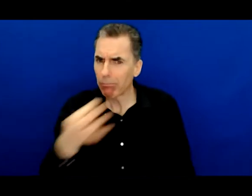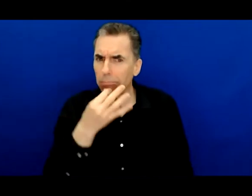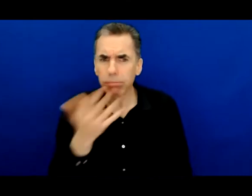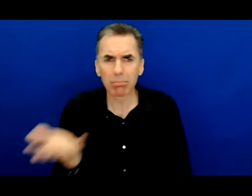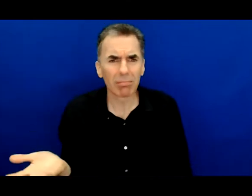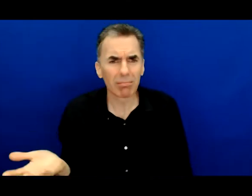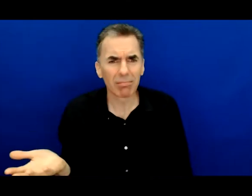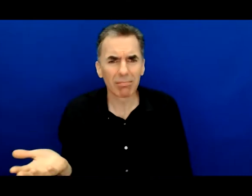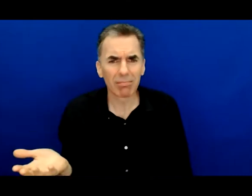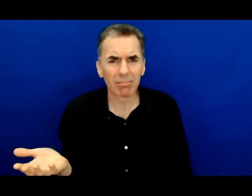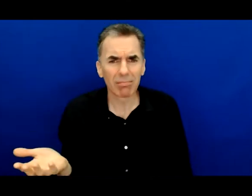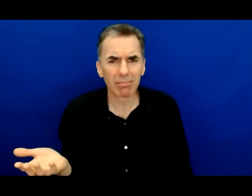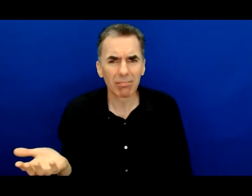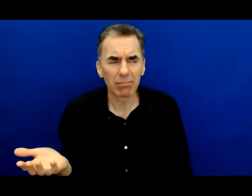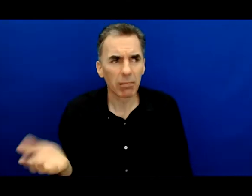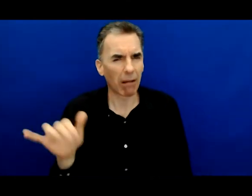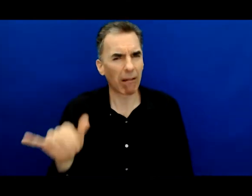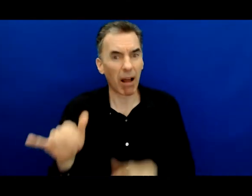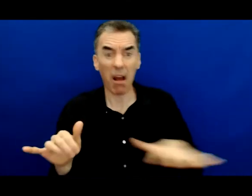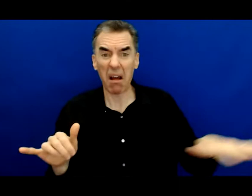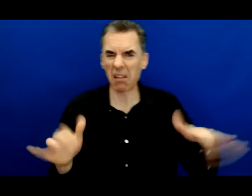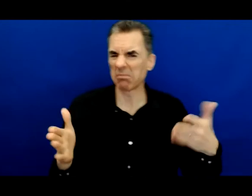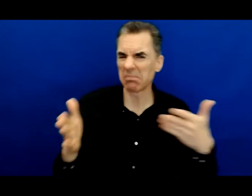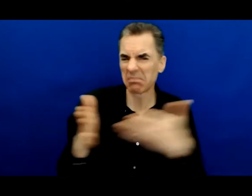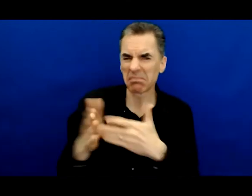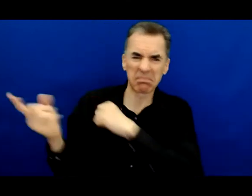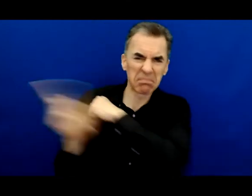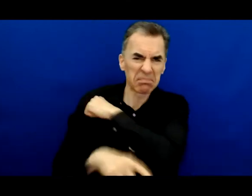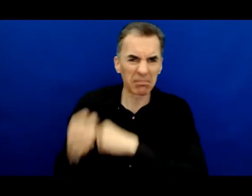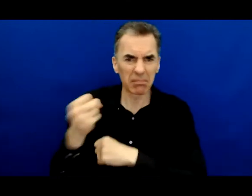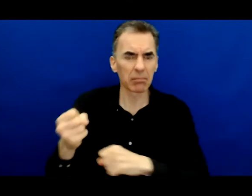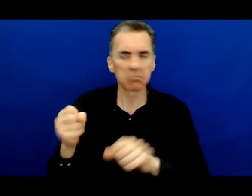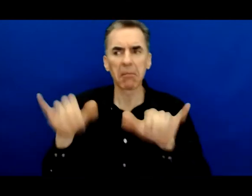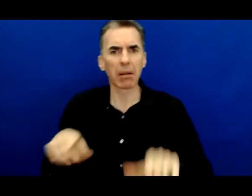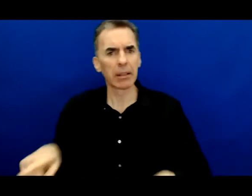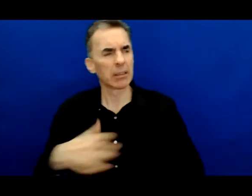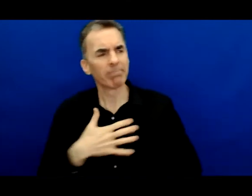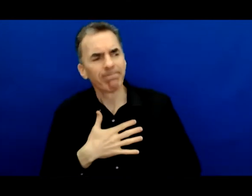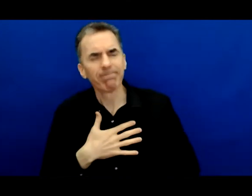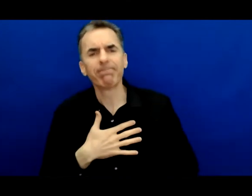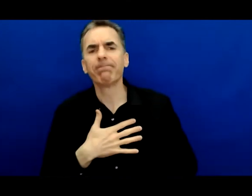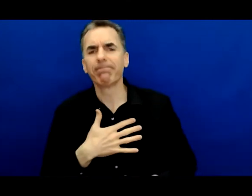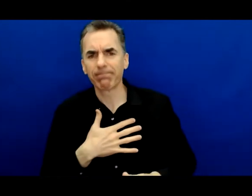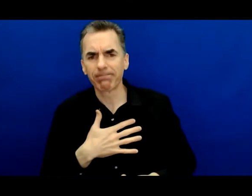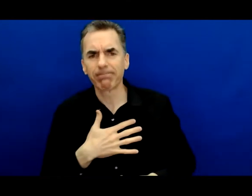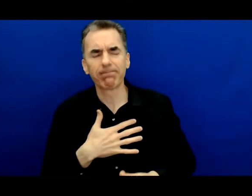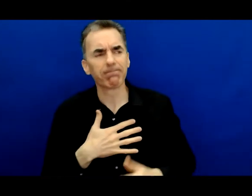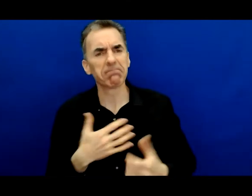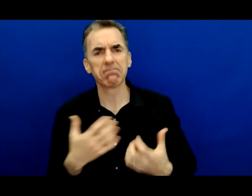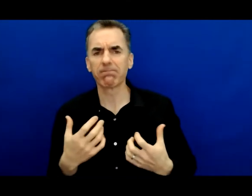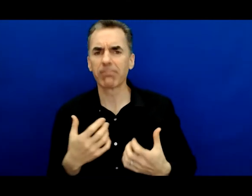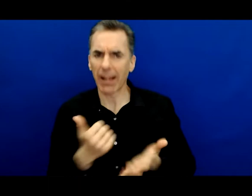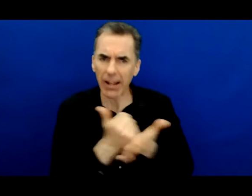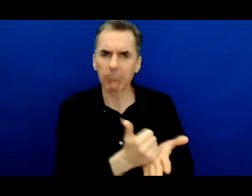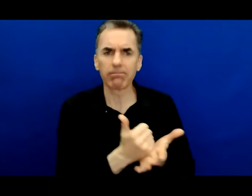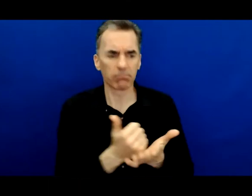in the fires of punishment and retribution and that churns out a tremendous amount of human carnage. Arthur found the courage to exercise that compassion